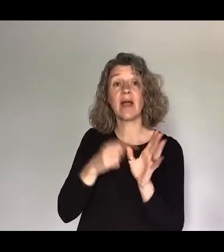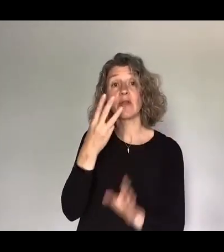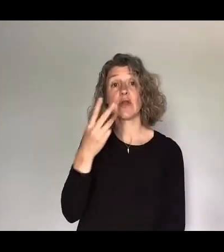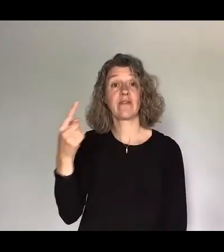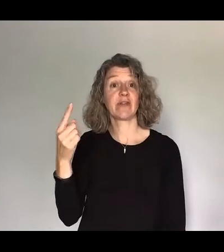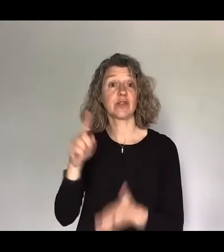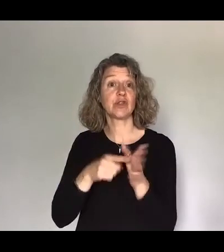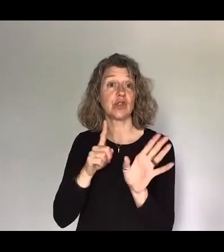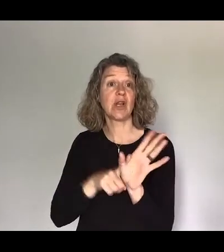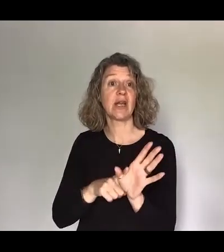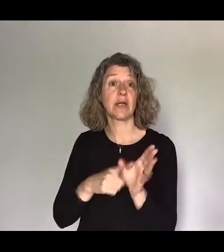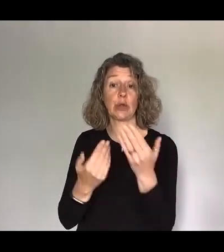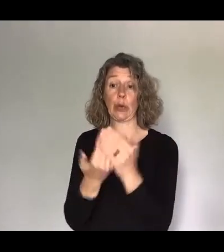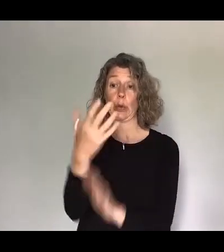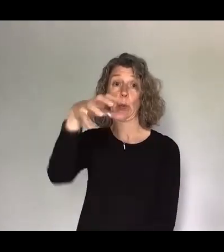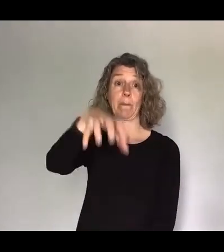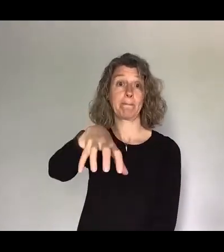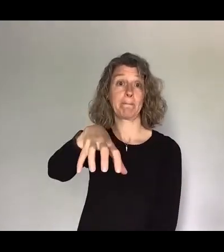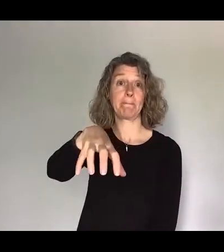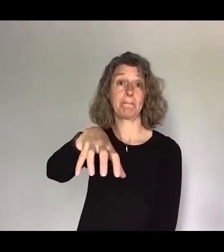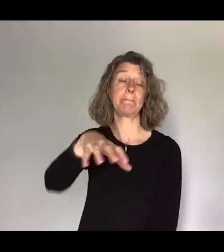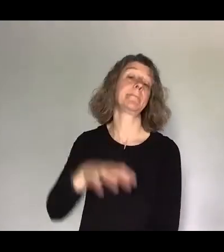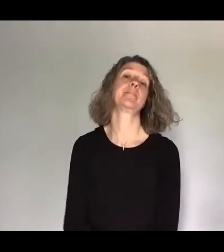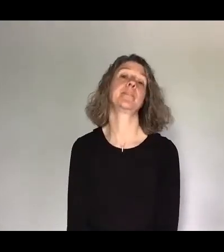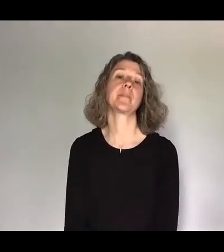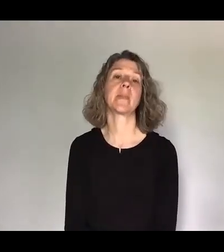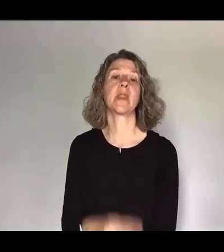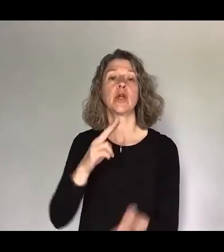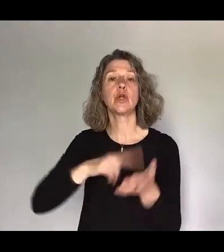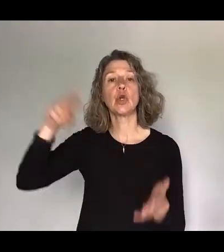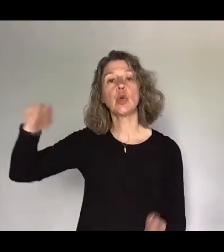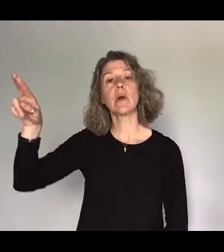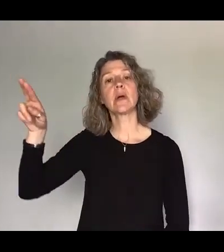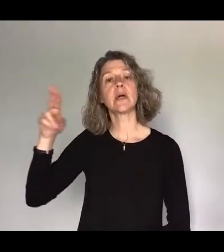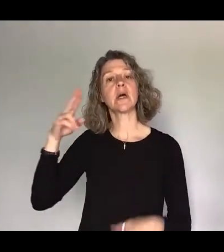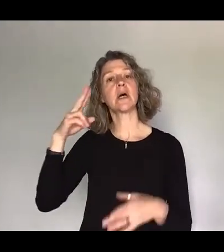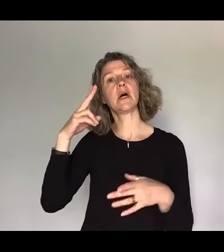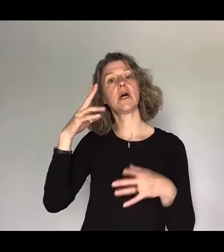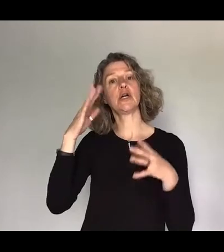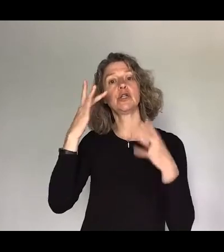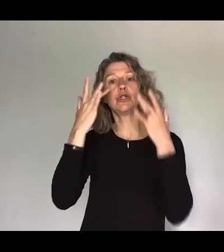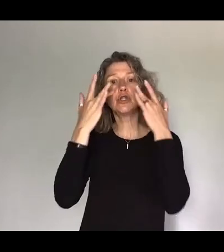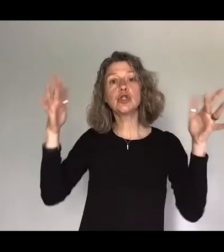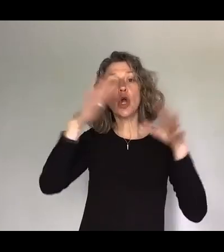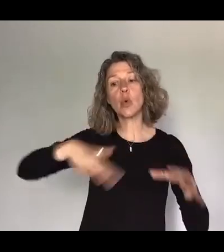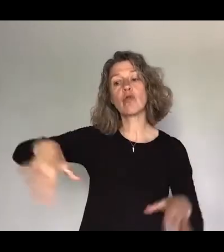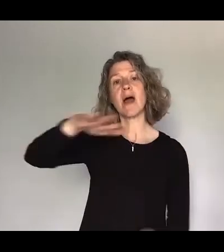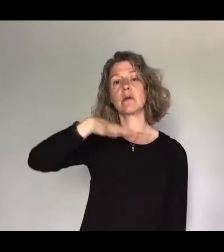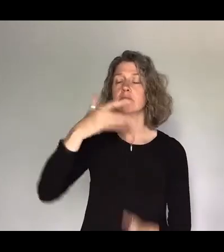I was going to say platform, a new site, new showground. It's going to be amazing. It's to be fun. Community, great food,